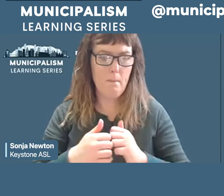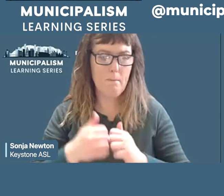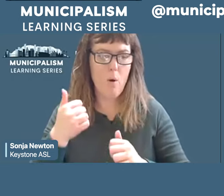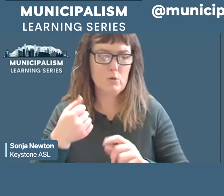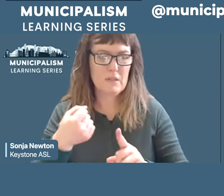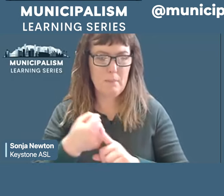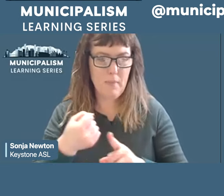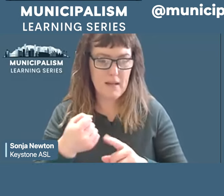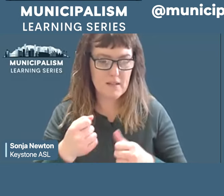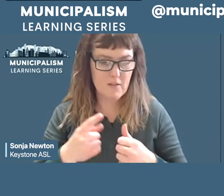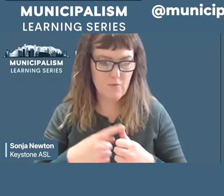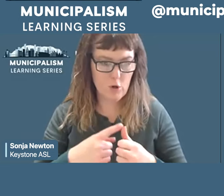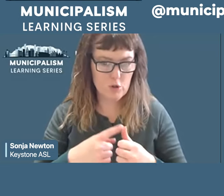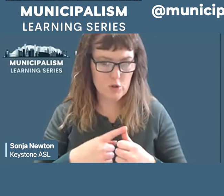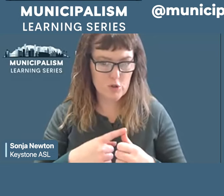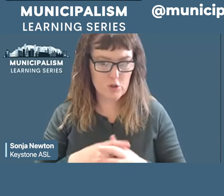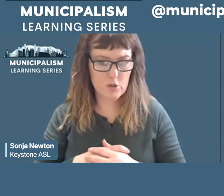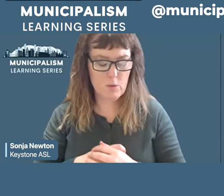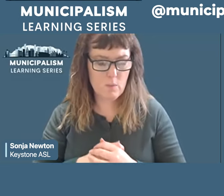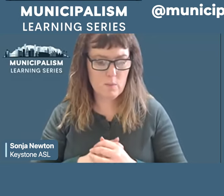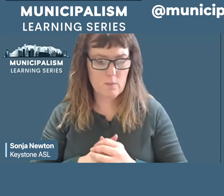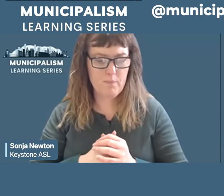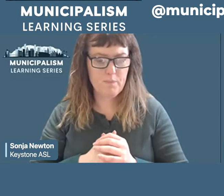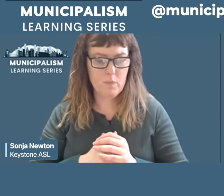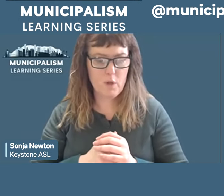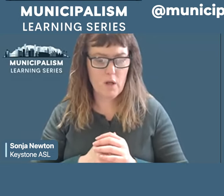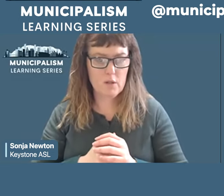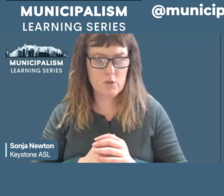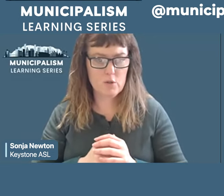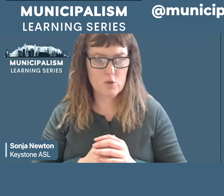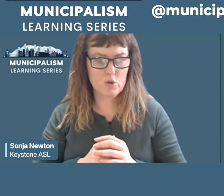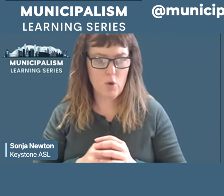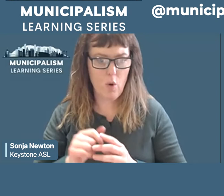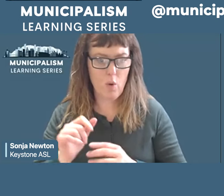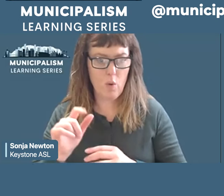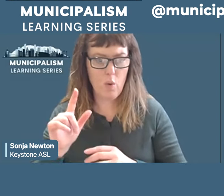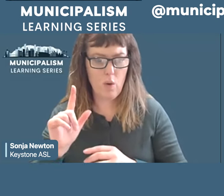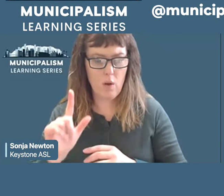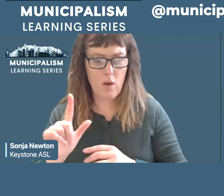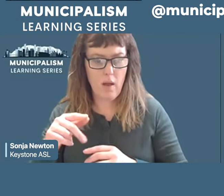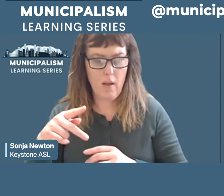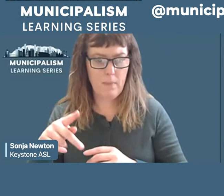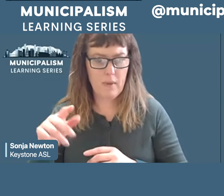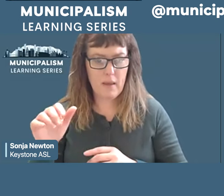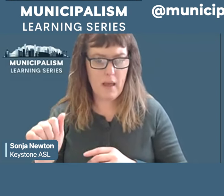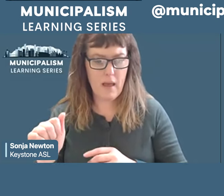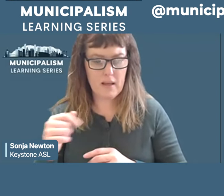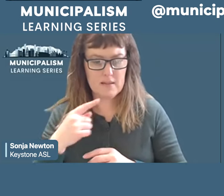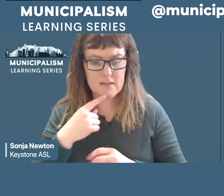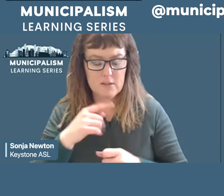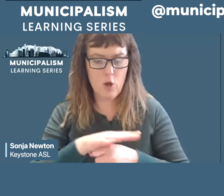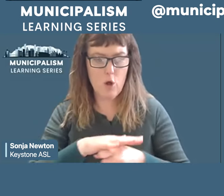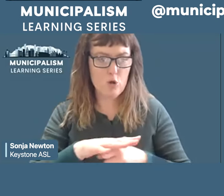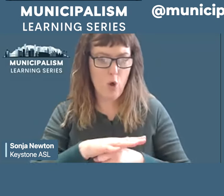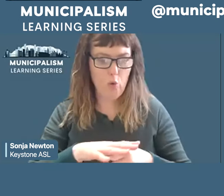so RPA has evolved into something like a local political party